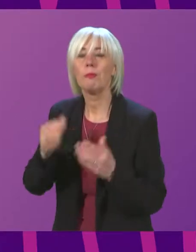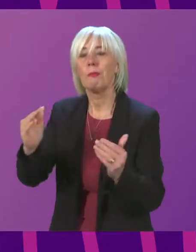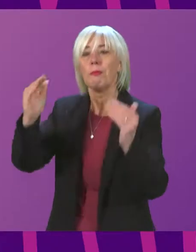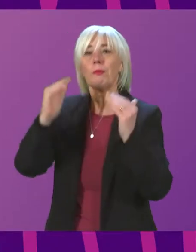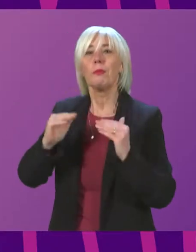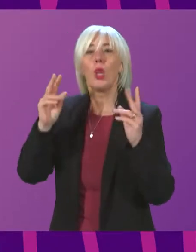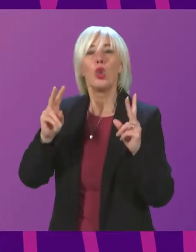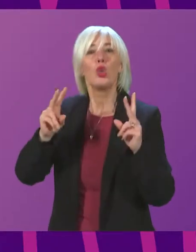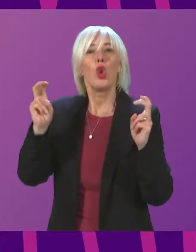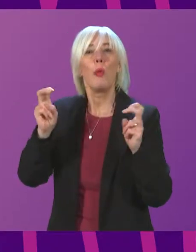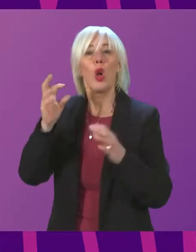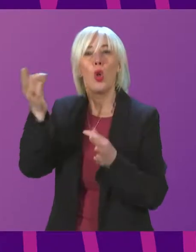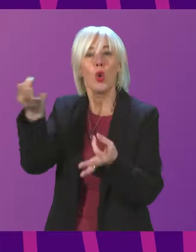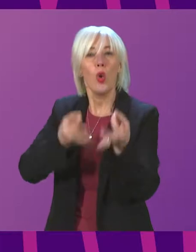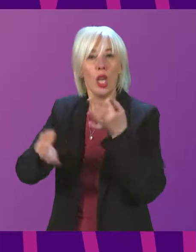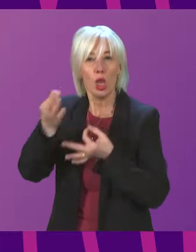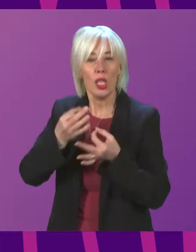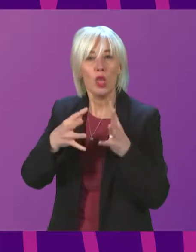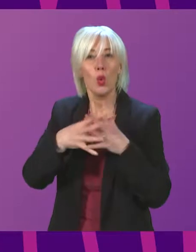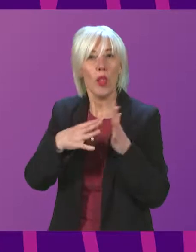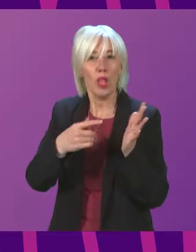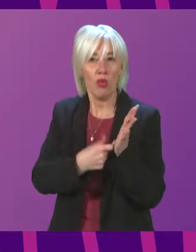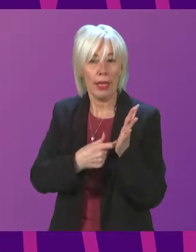I call it question number one, Willie Rennie.